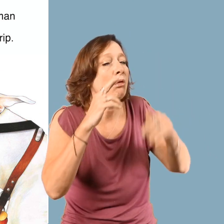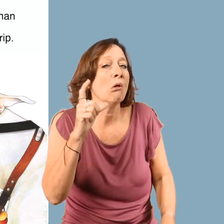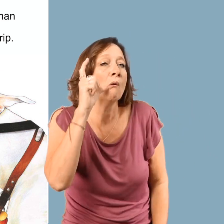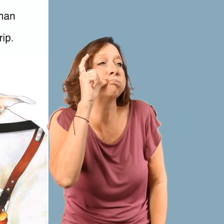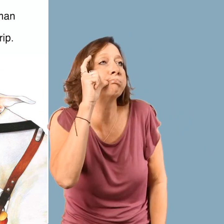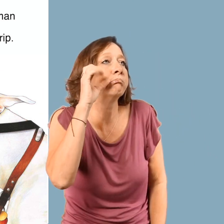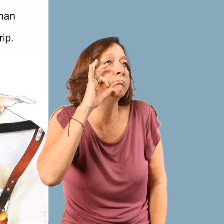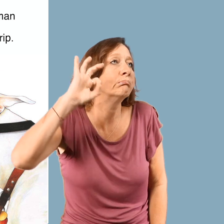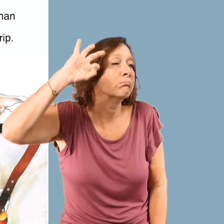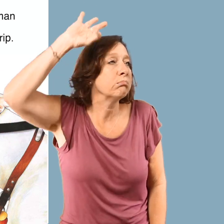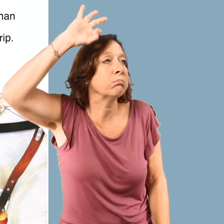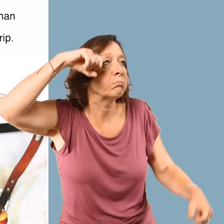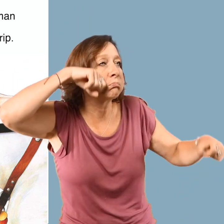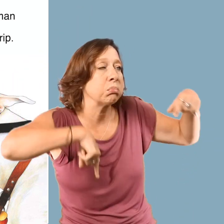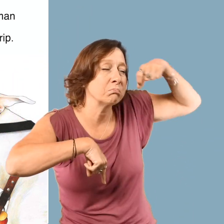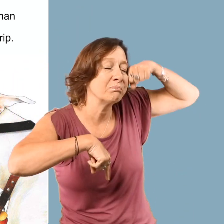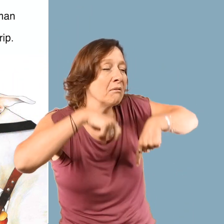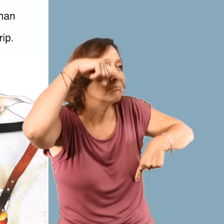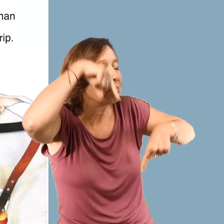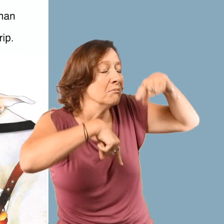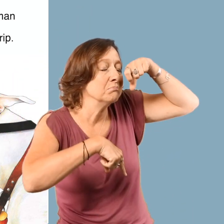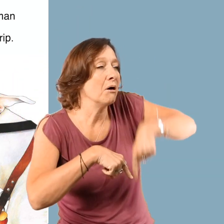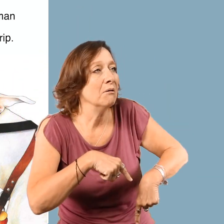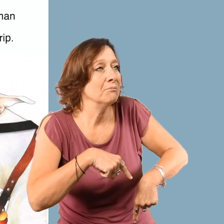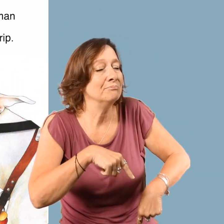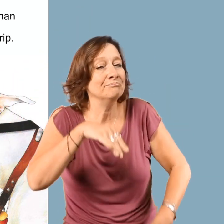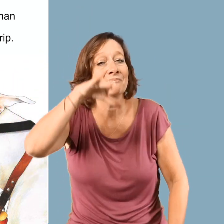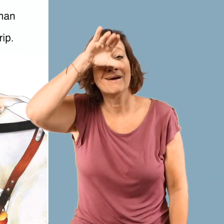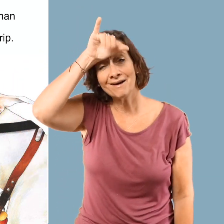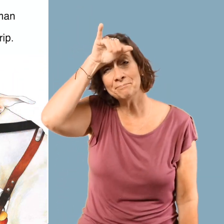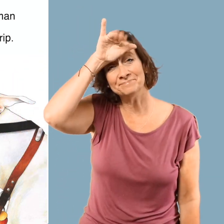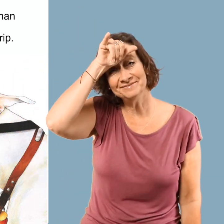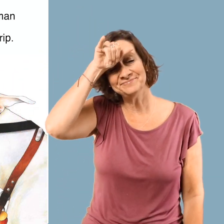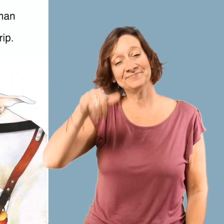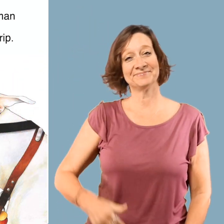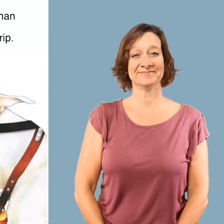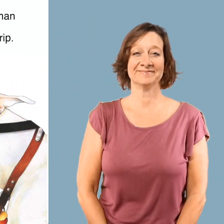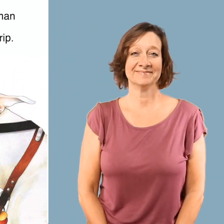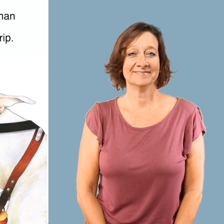with water in her goggles and her snorkel with all the drops of water.